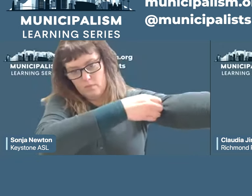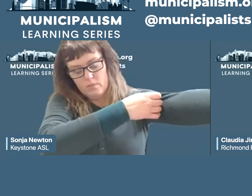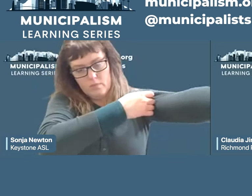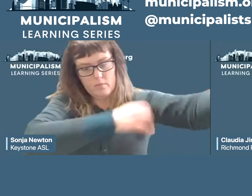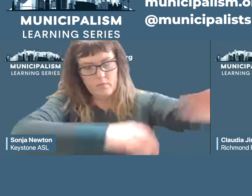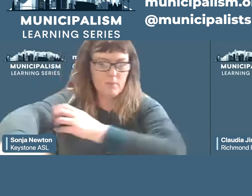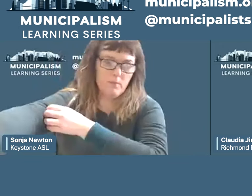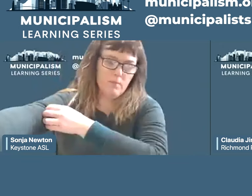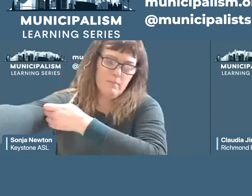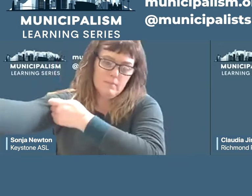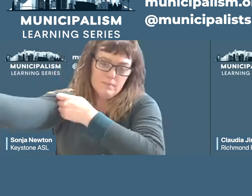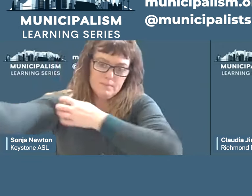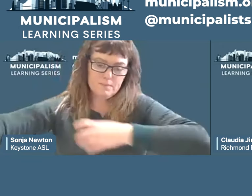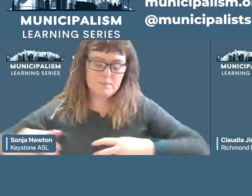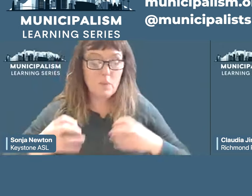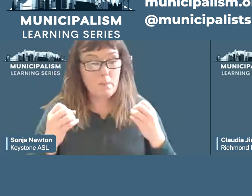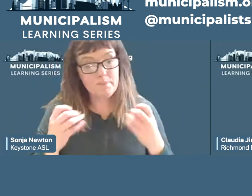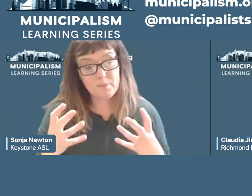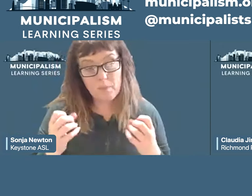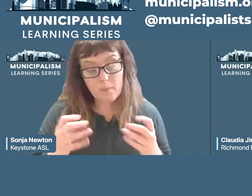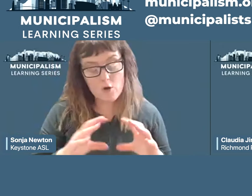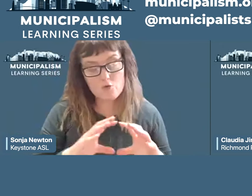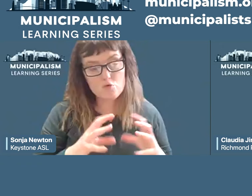a group of residents started to